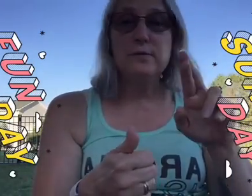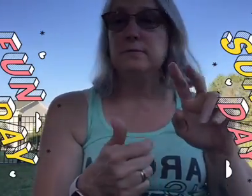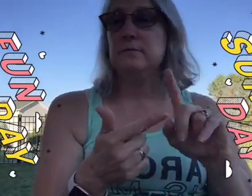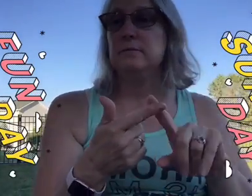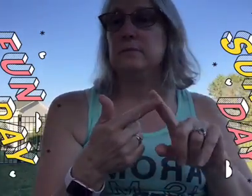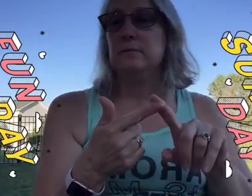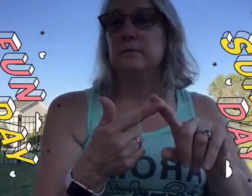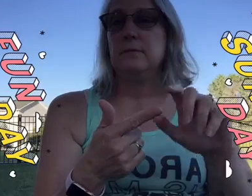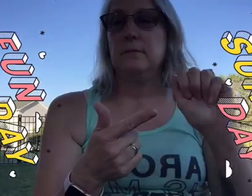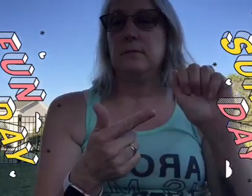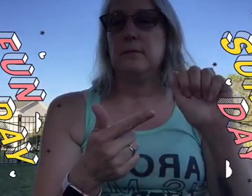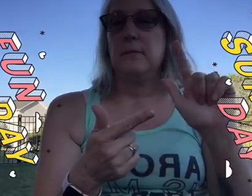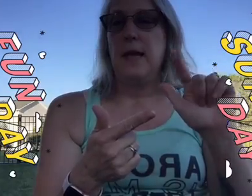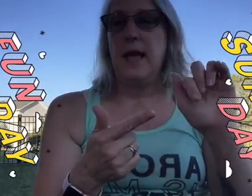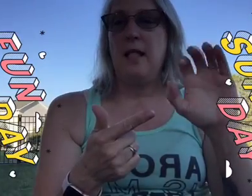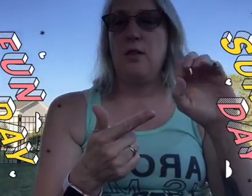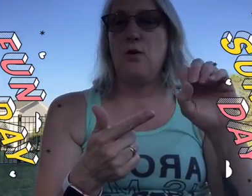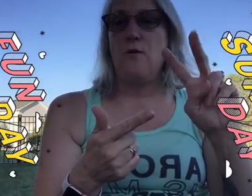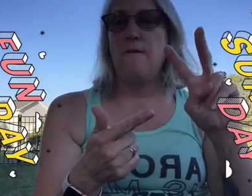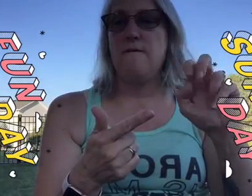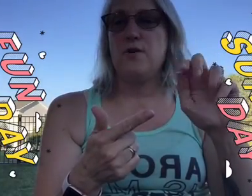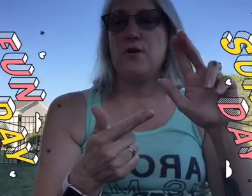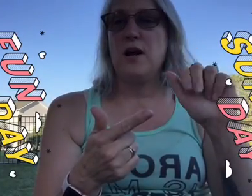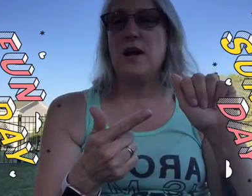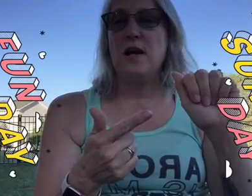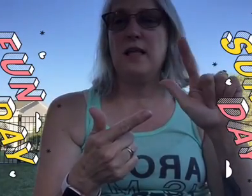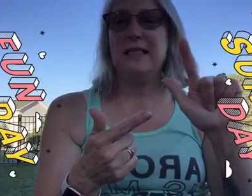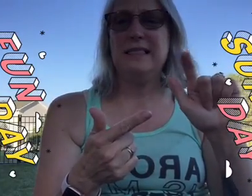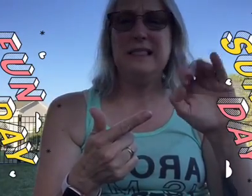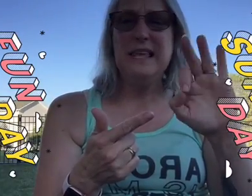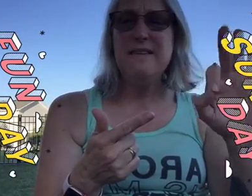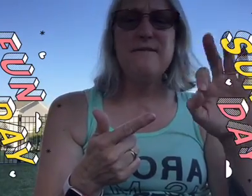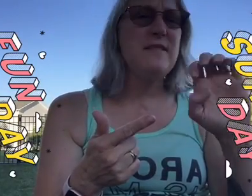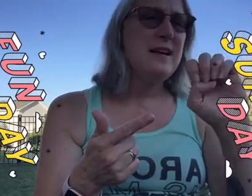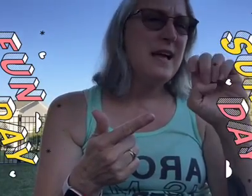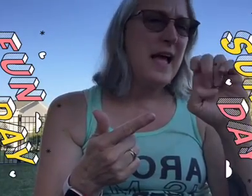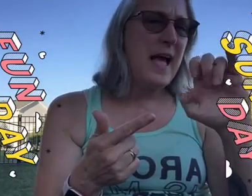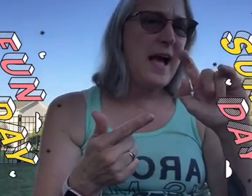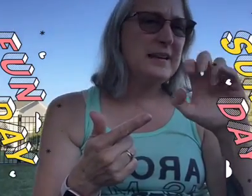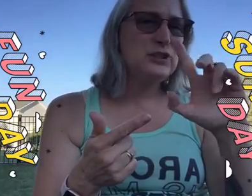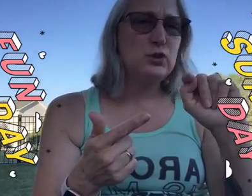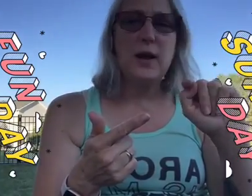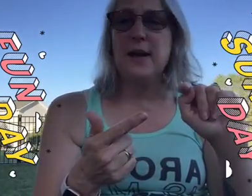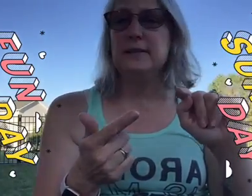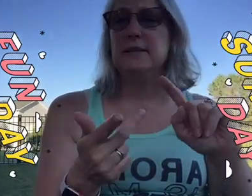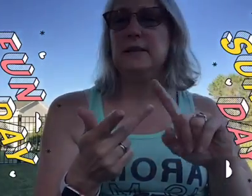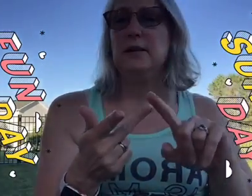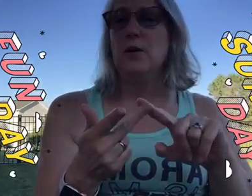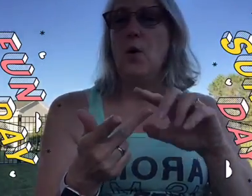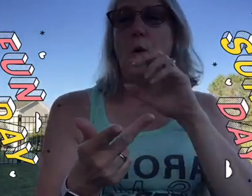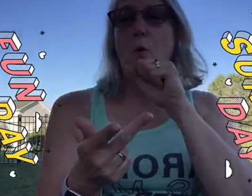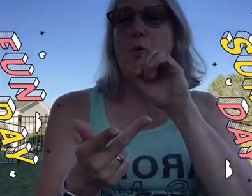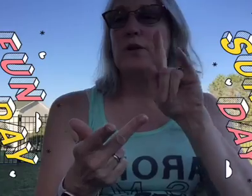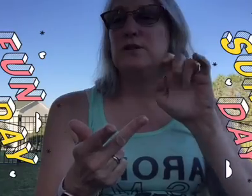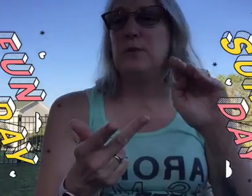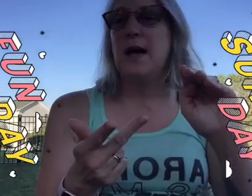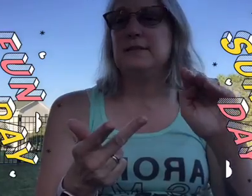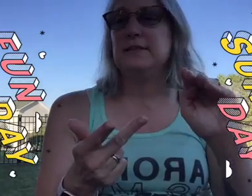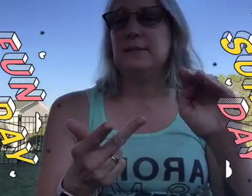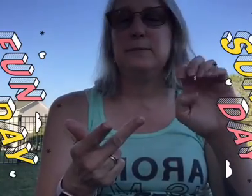aloe vera leaf extract orange blossom